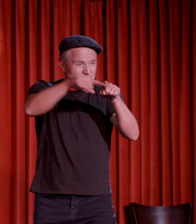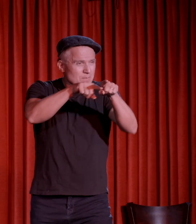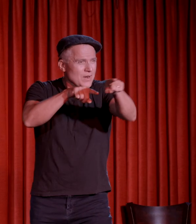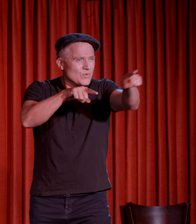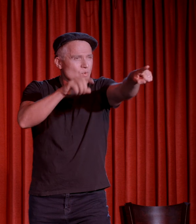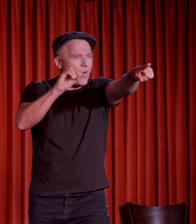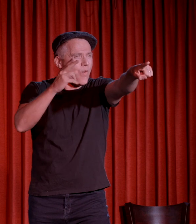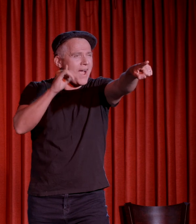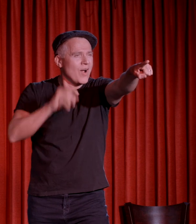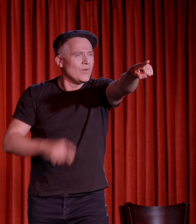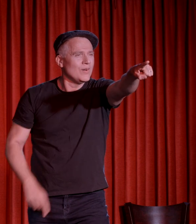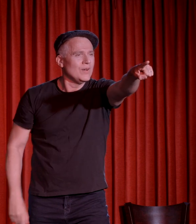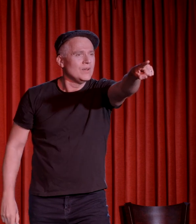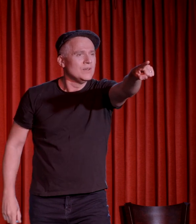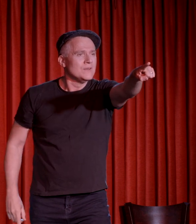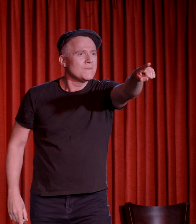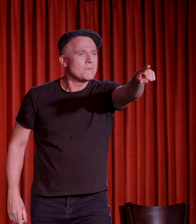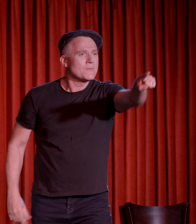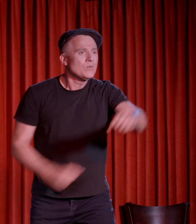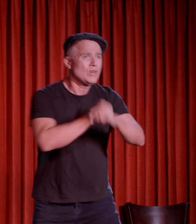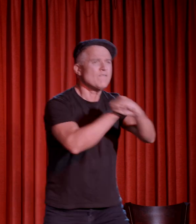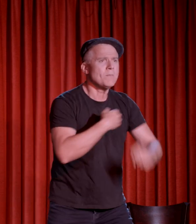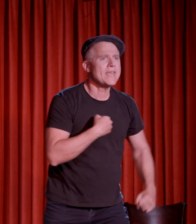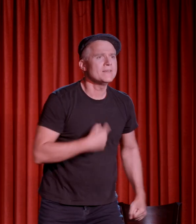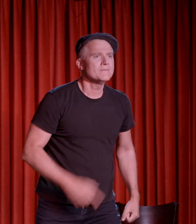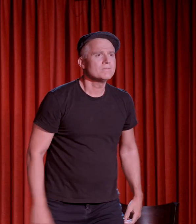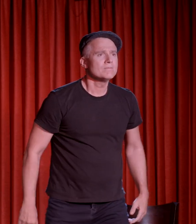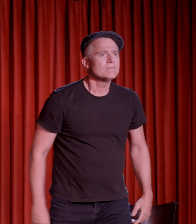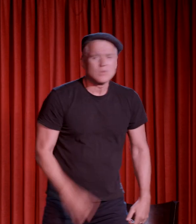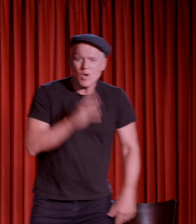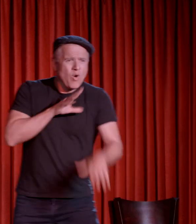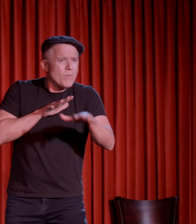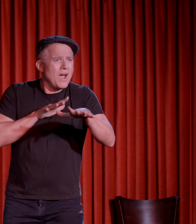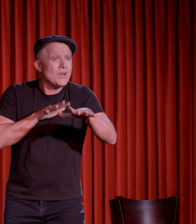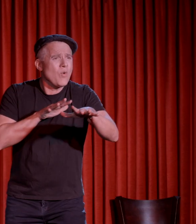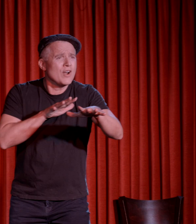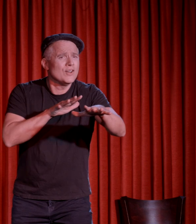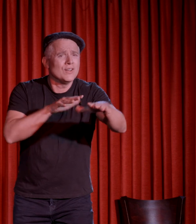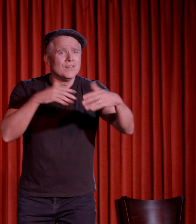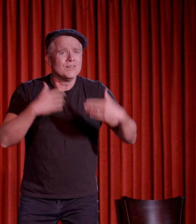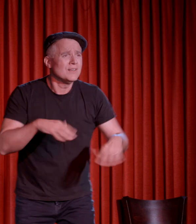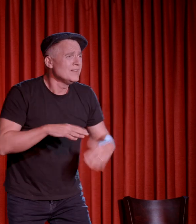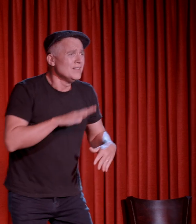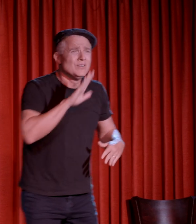the mouth of the Ohio. So look out for me, oh muddy water, your